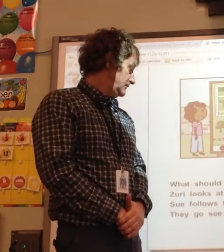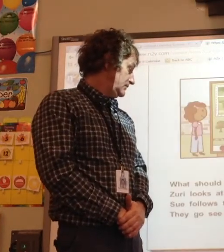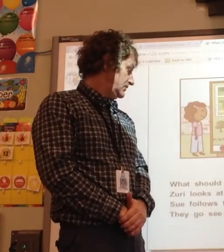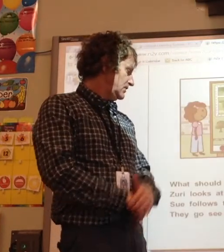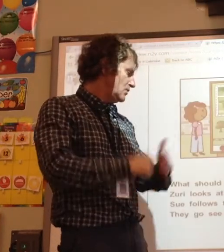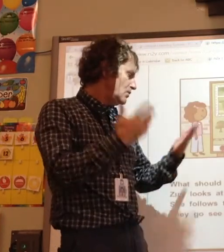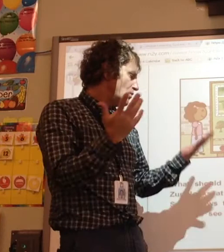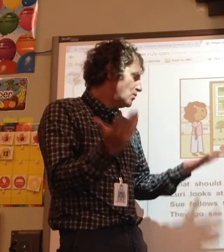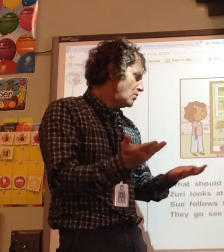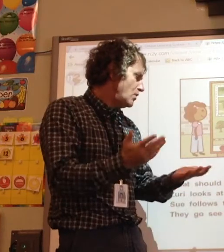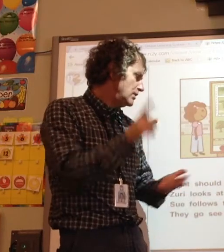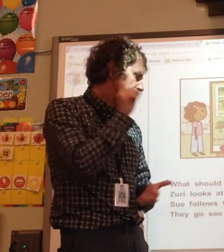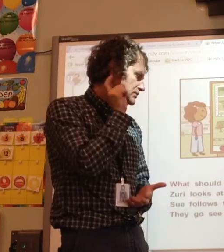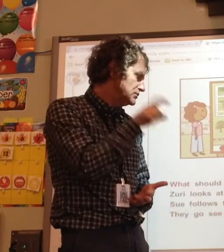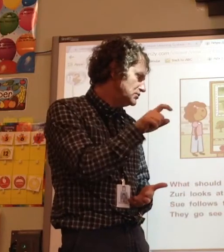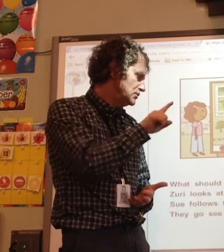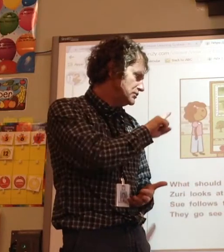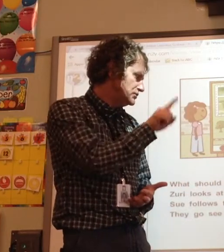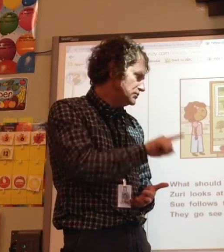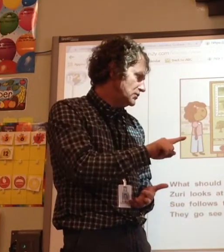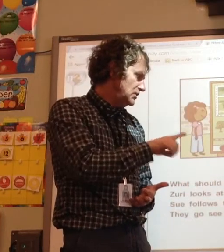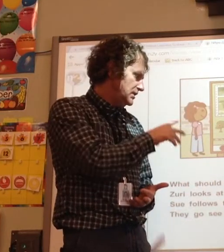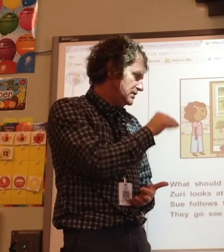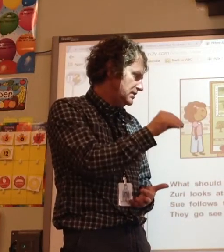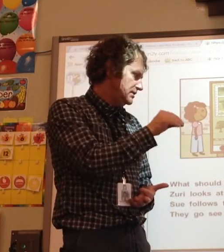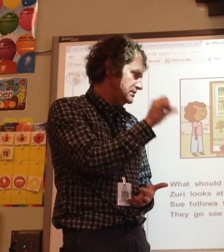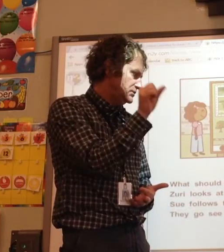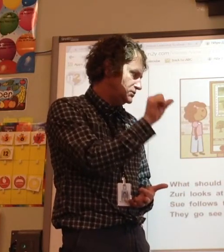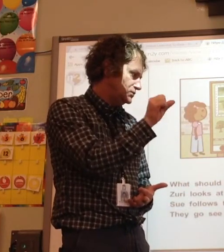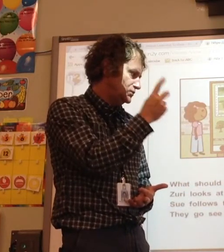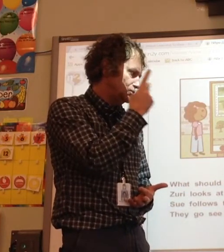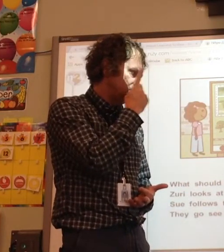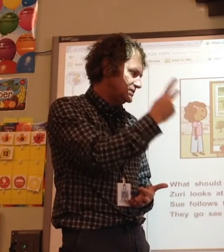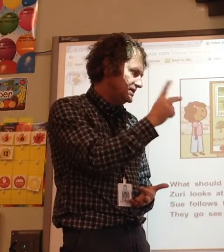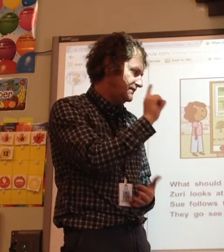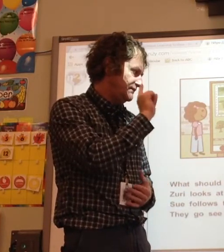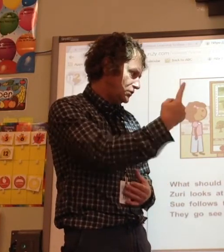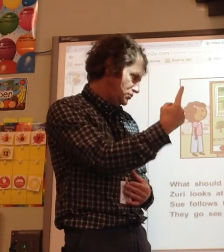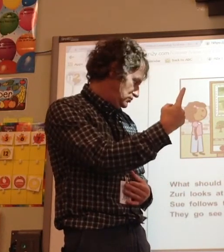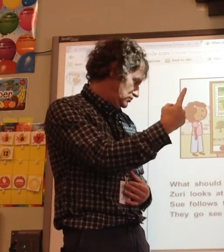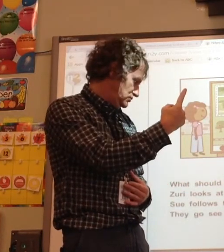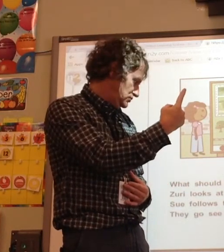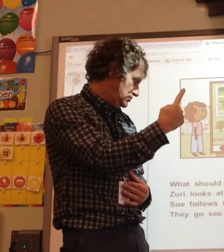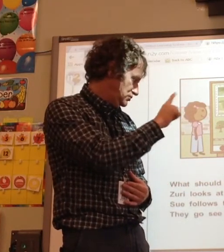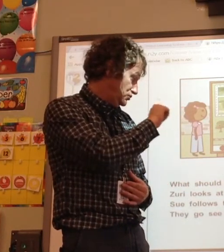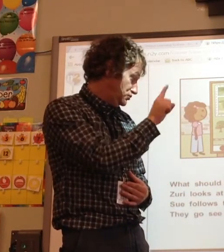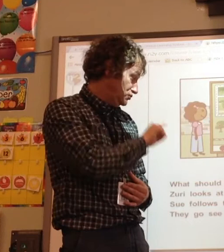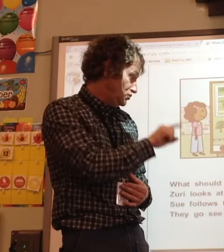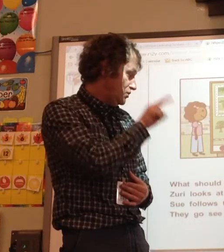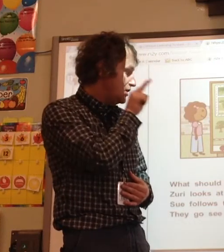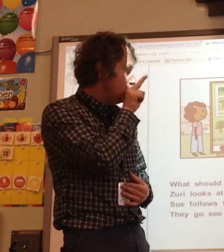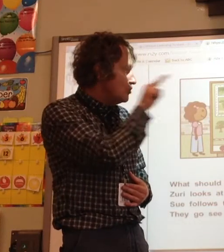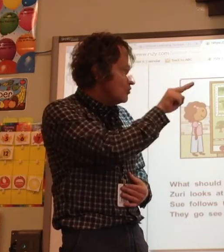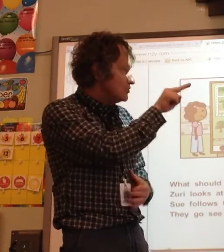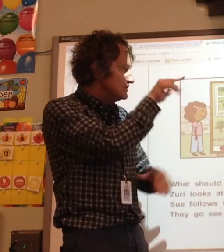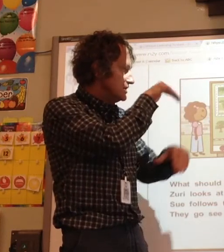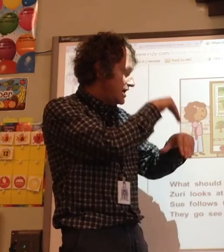What should Zuri and Sue see first? Zuri looks